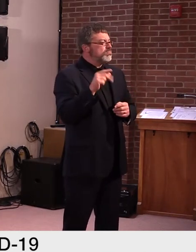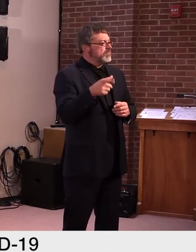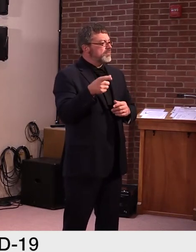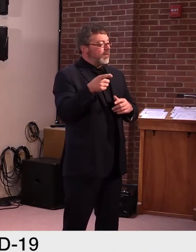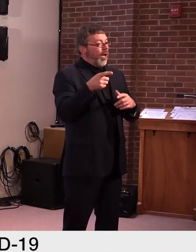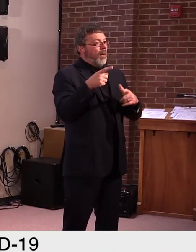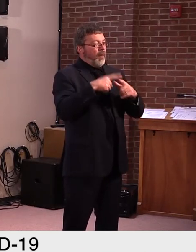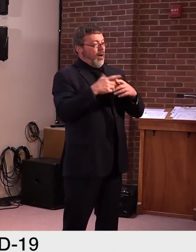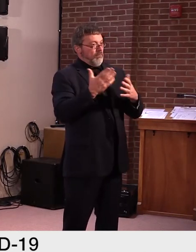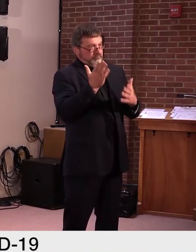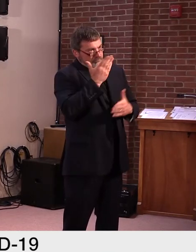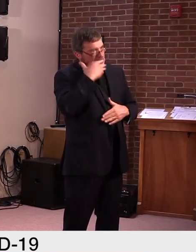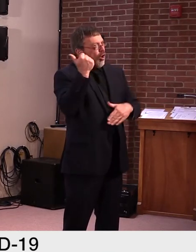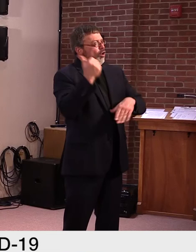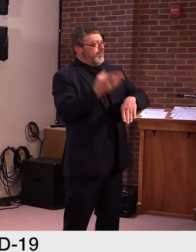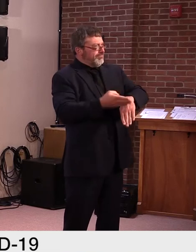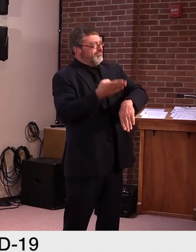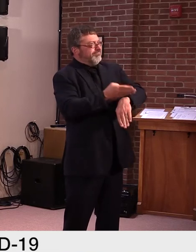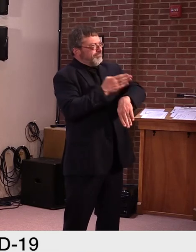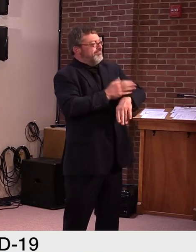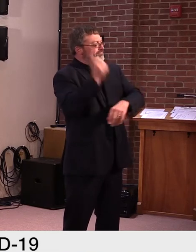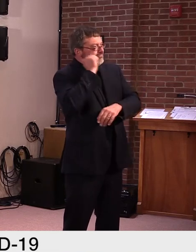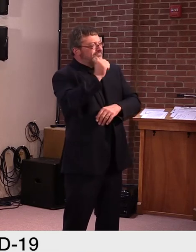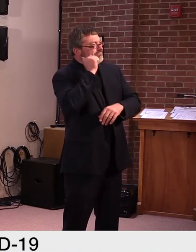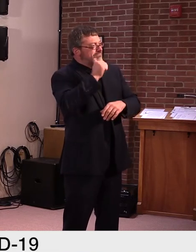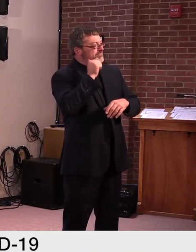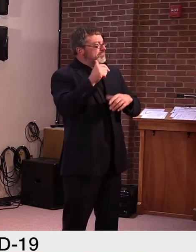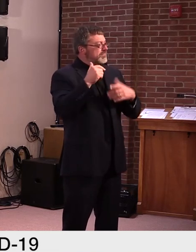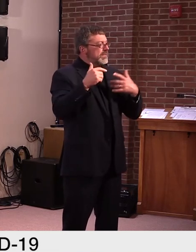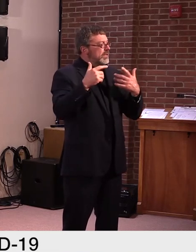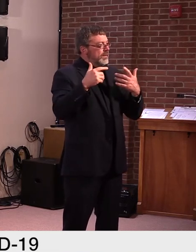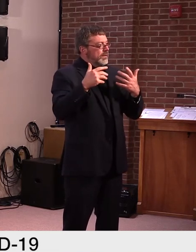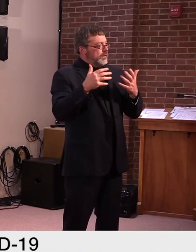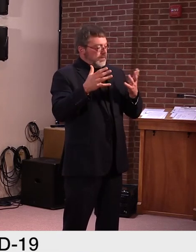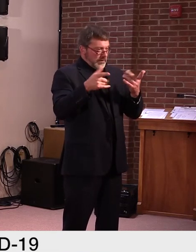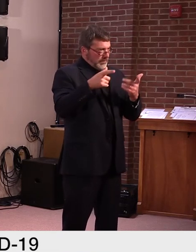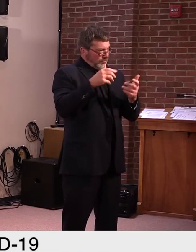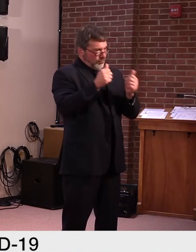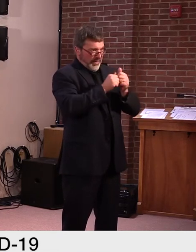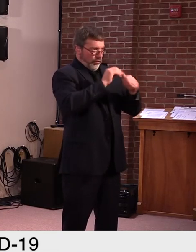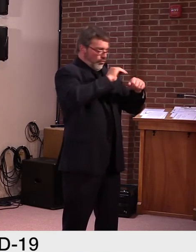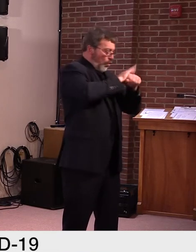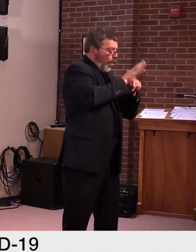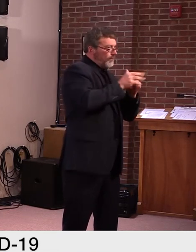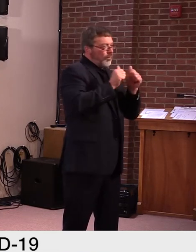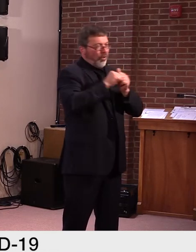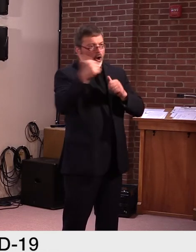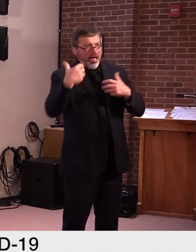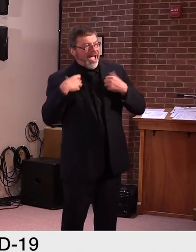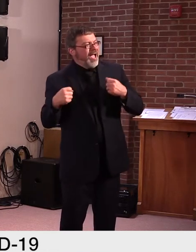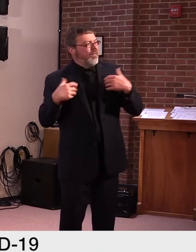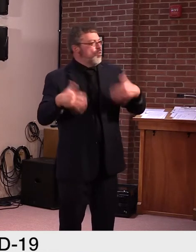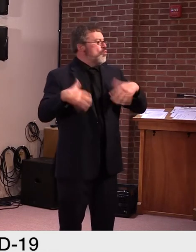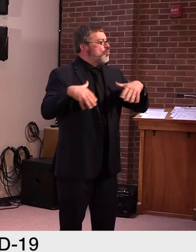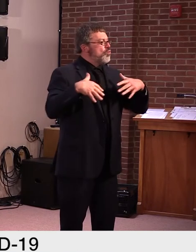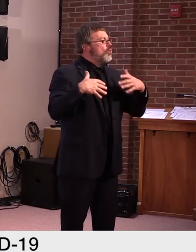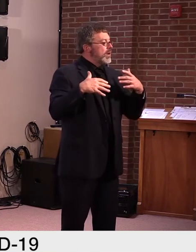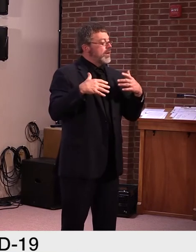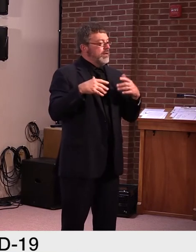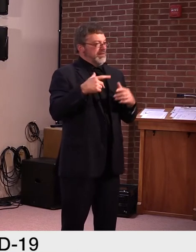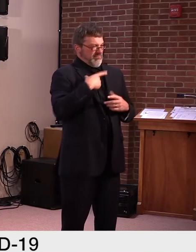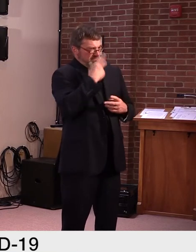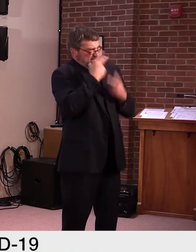as we move forward. We need strong partners in this effort. And we need solid data. And we need facilitate,